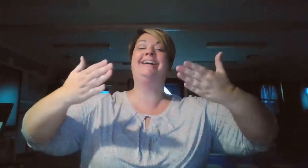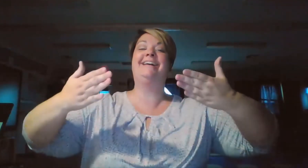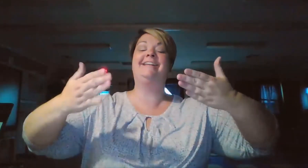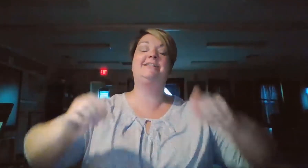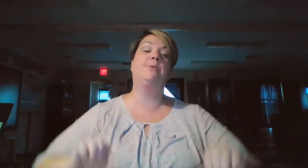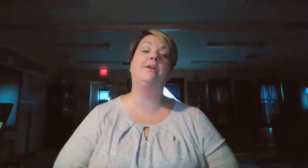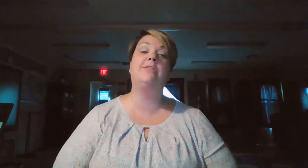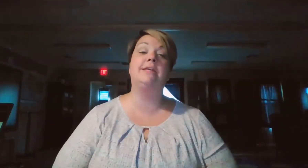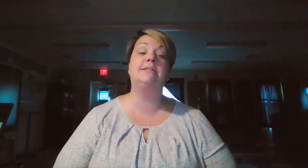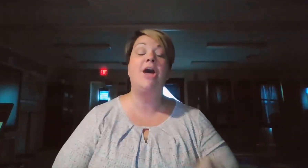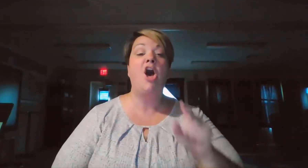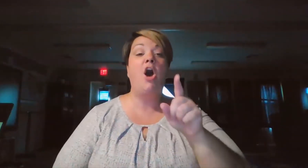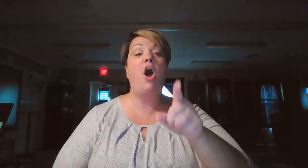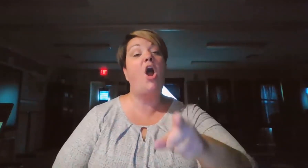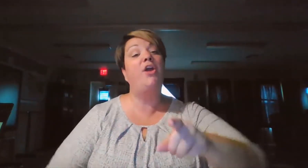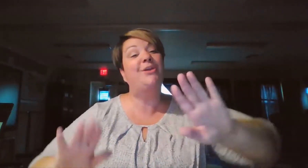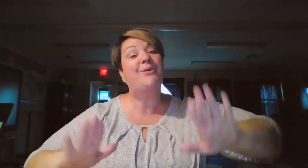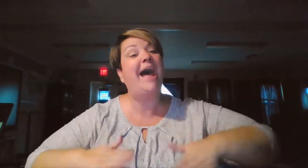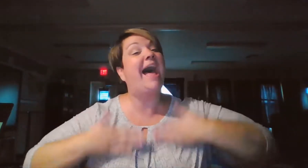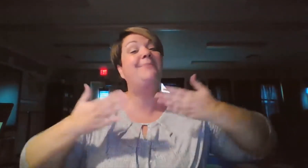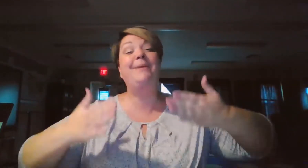So we go like this. Are you happy?